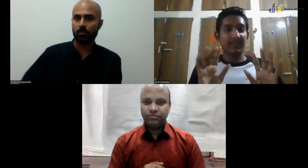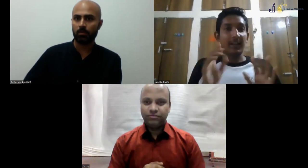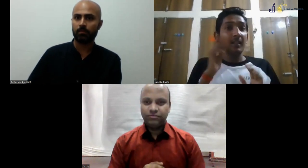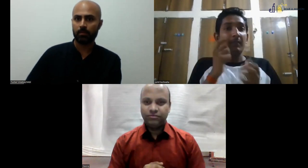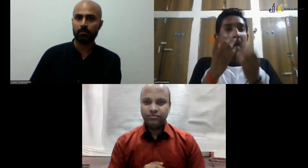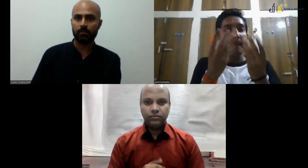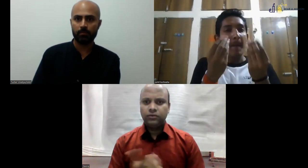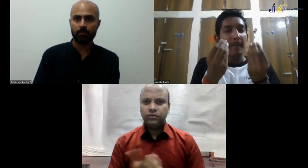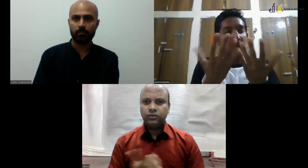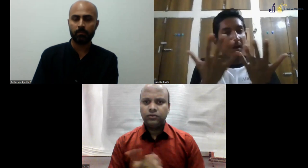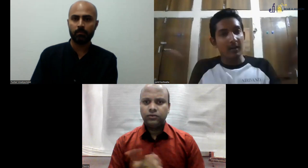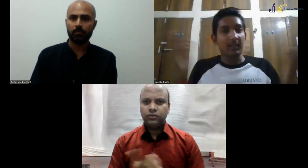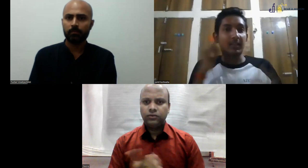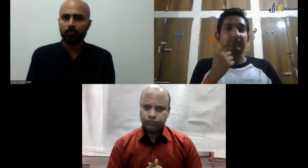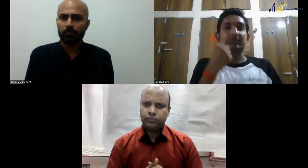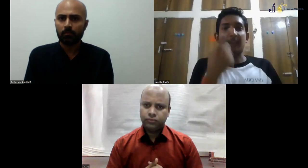I'm sorry.